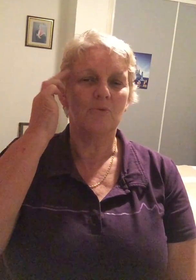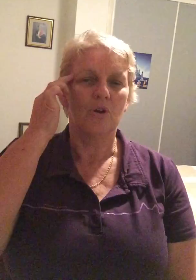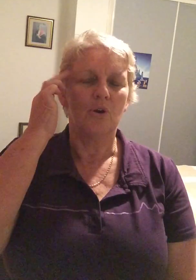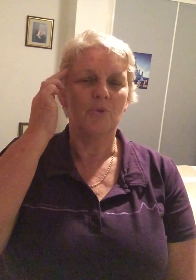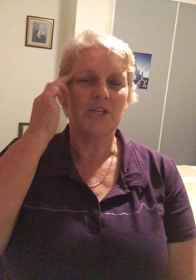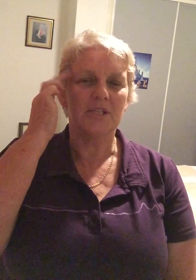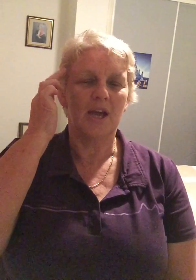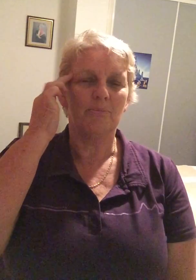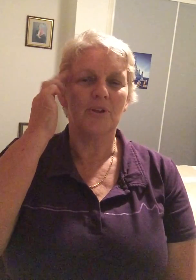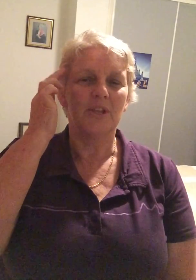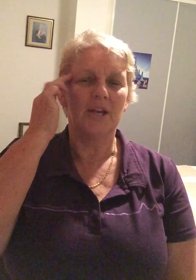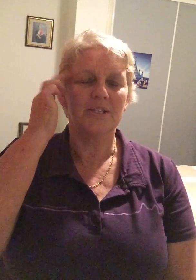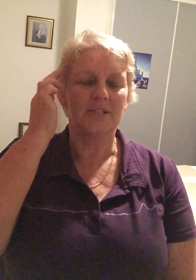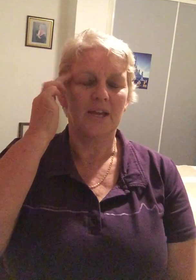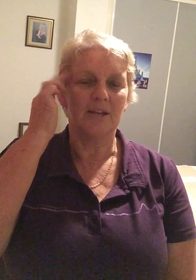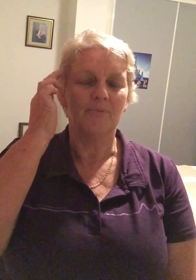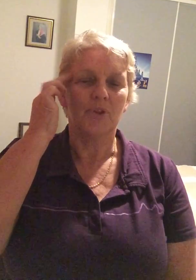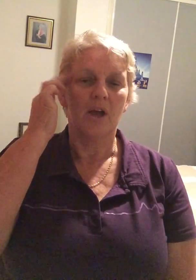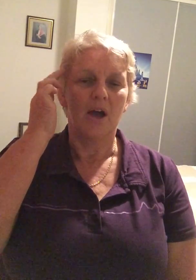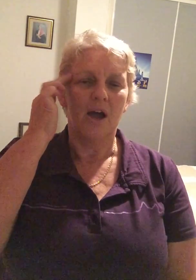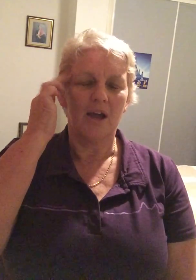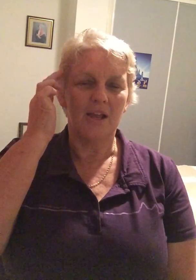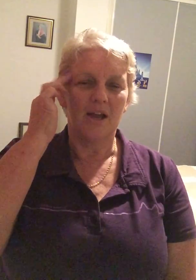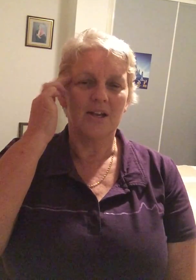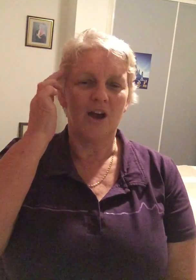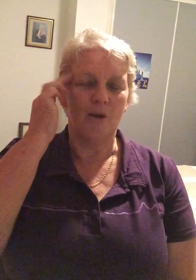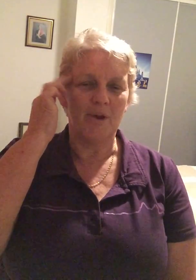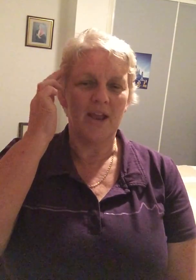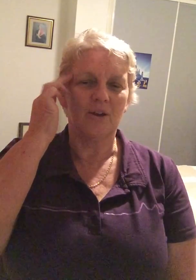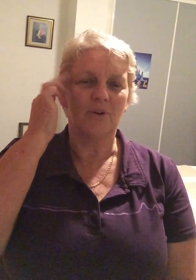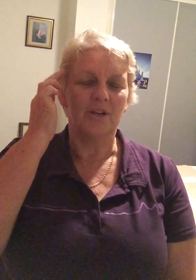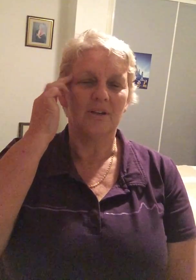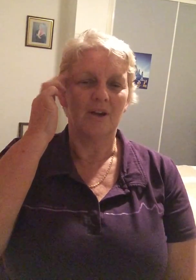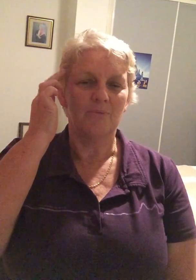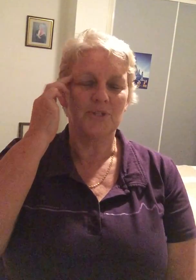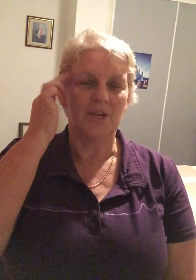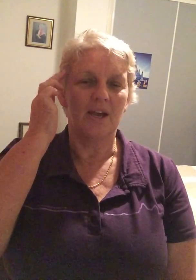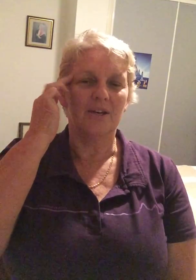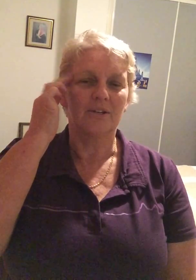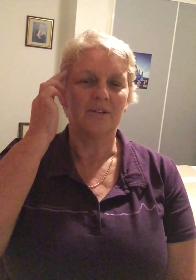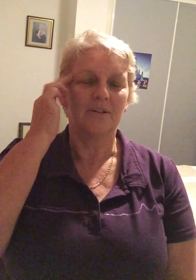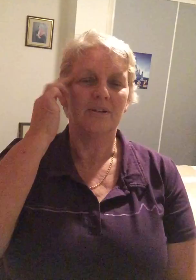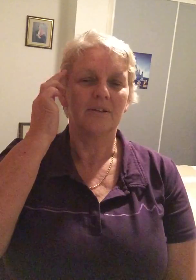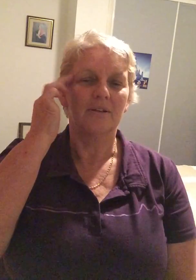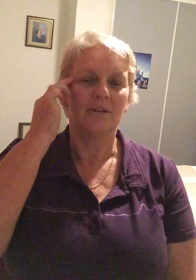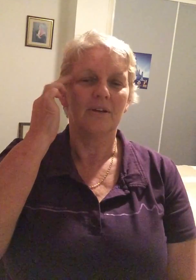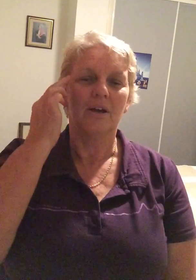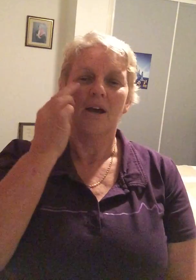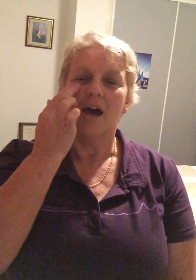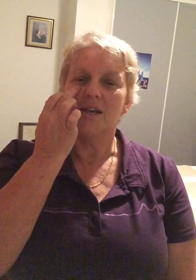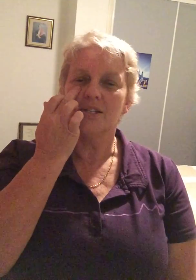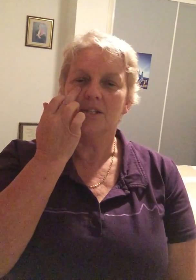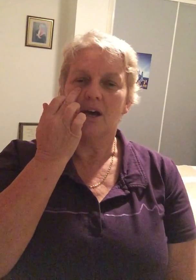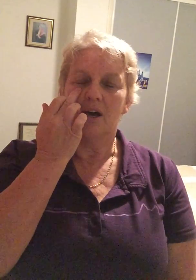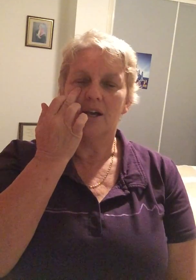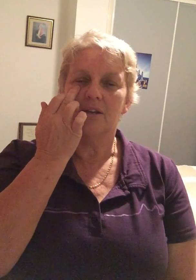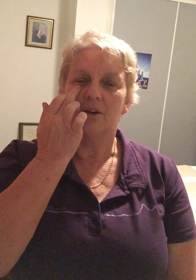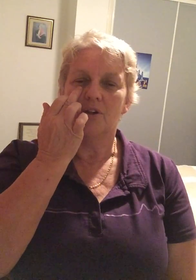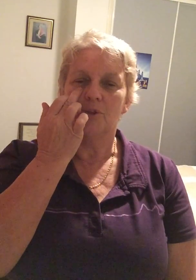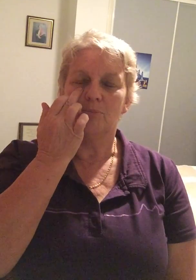we tap on that saying I'm angry I'm sad under the eye on the